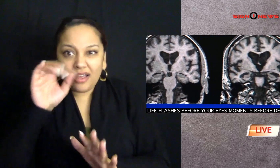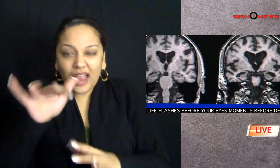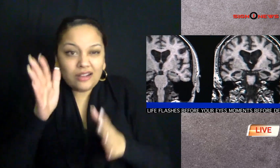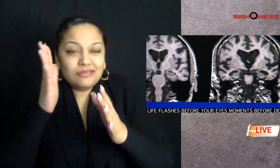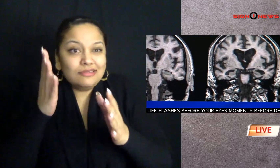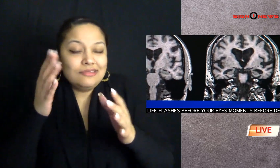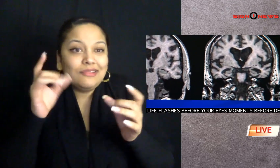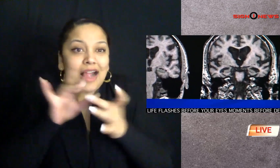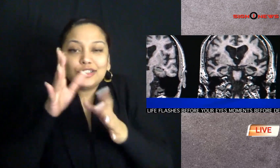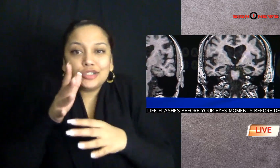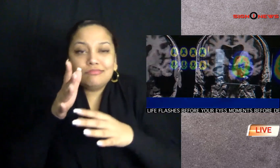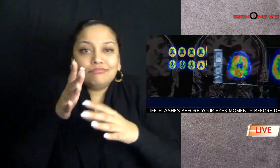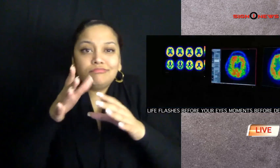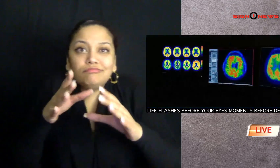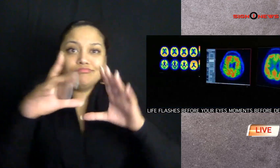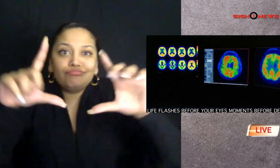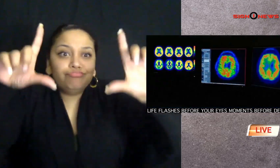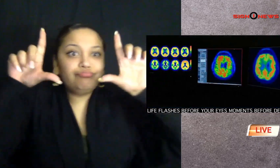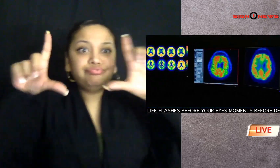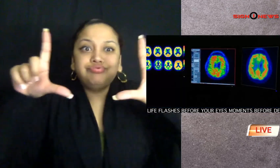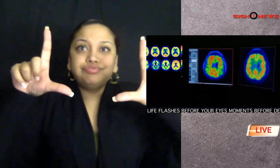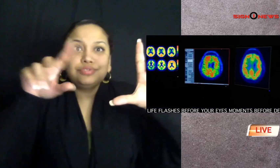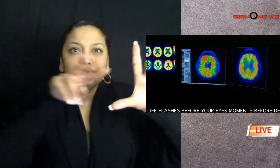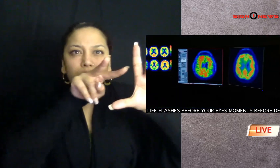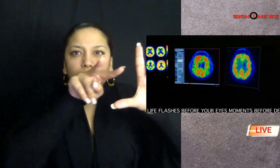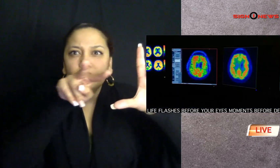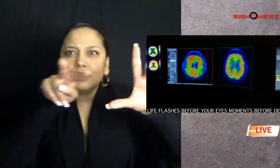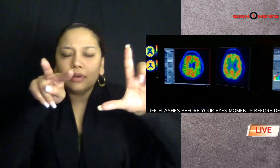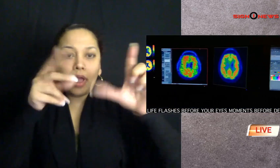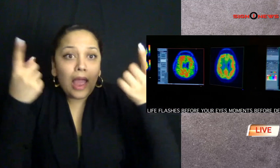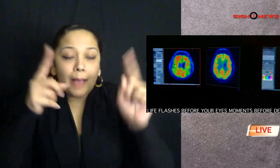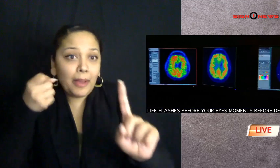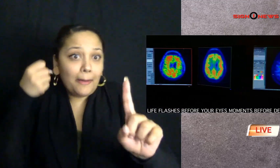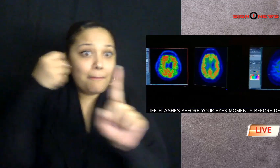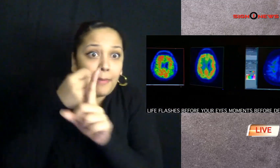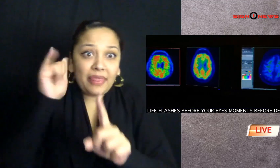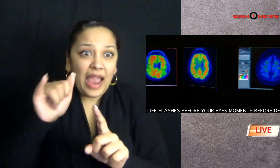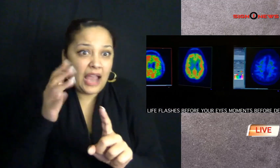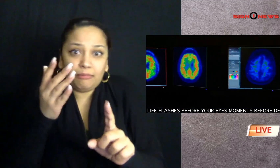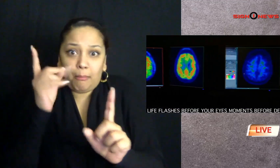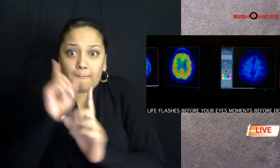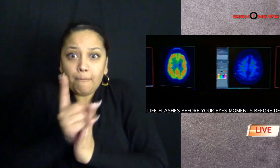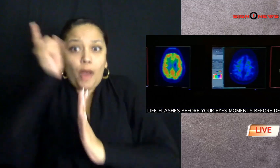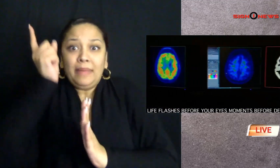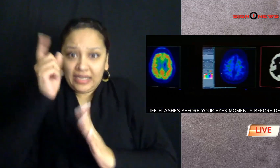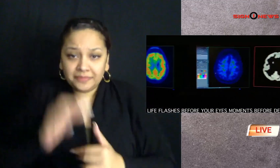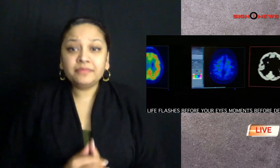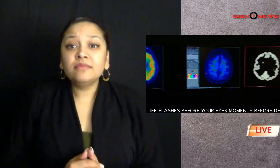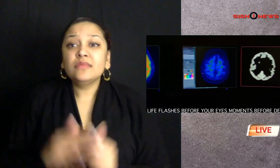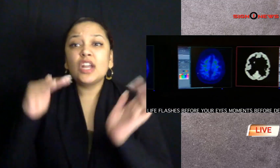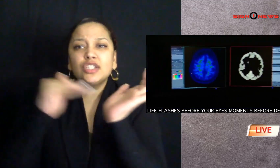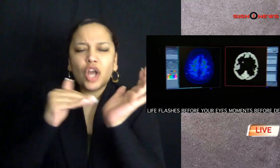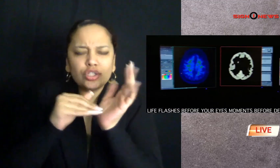and the discovery actually happened by accident